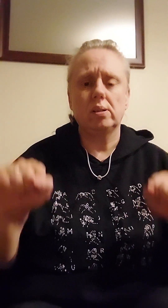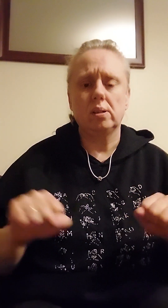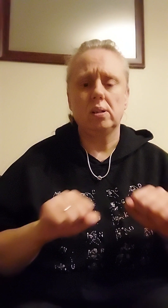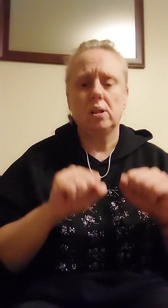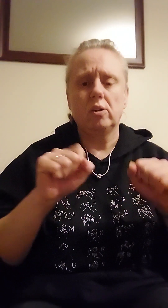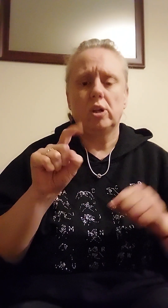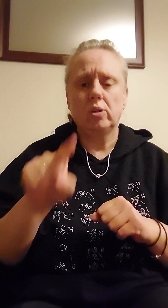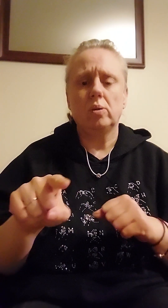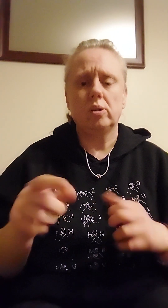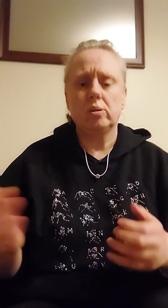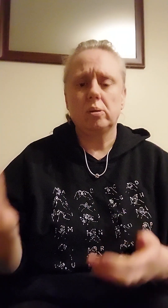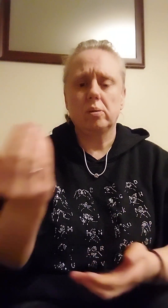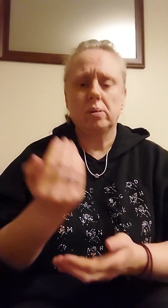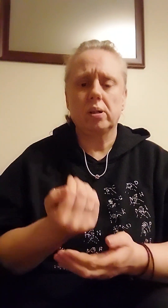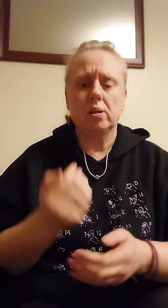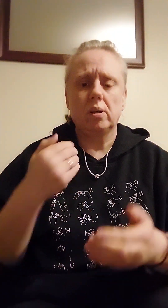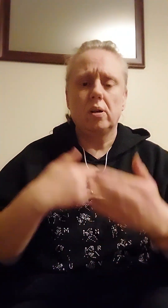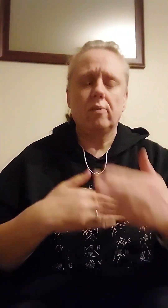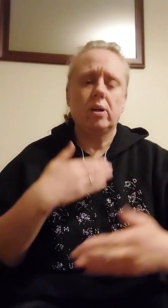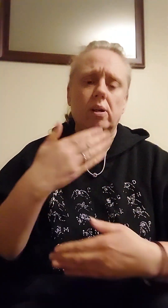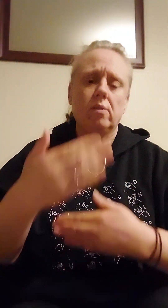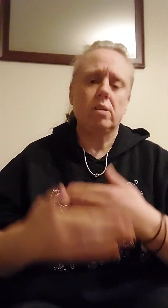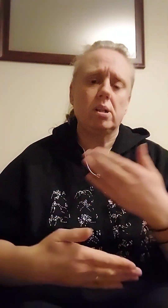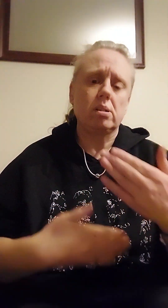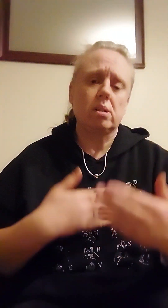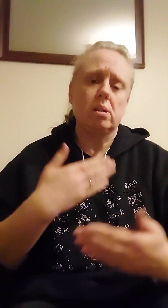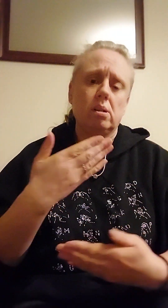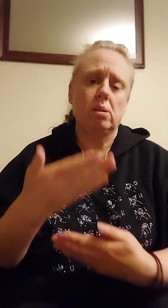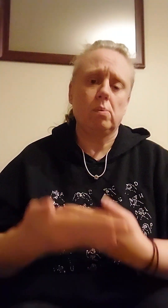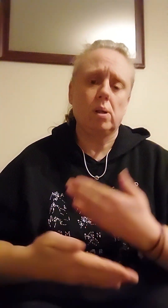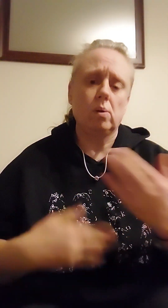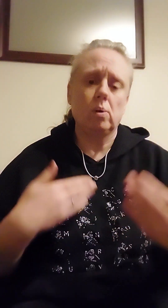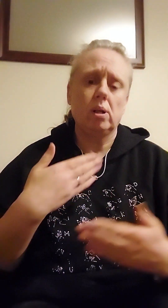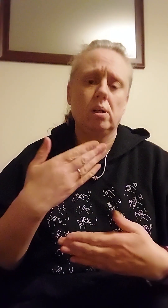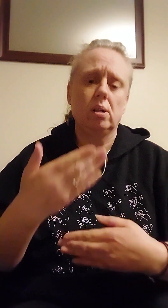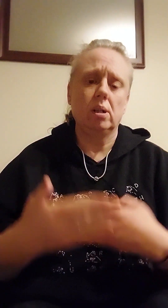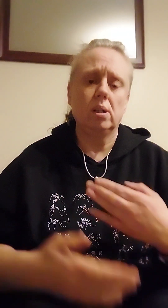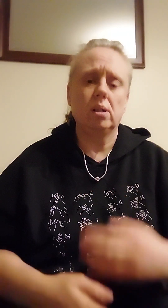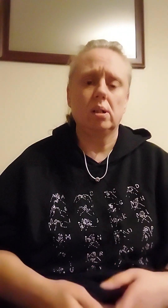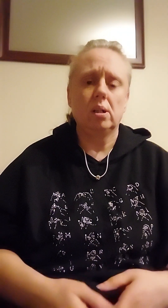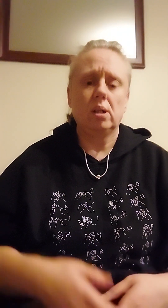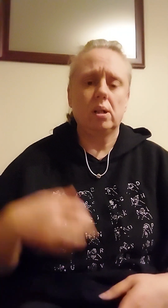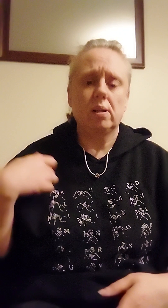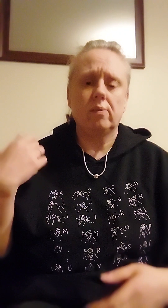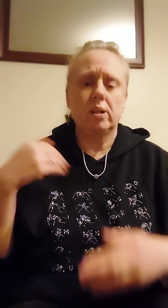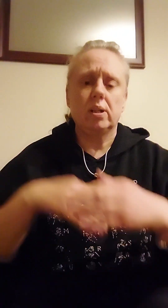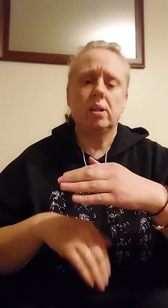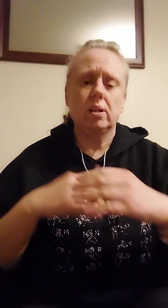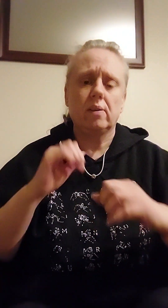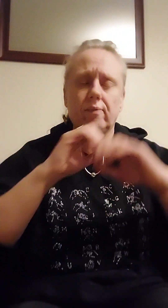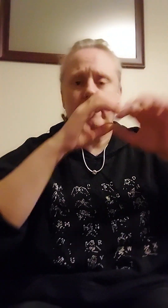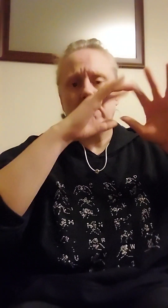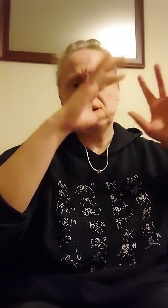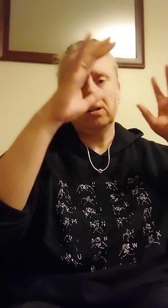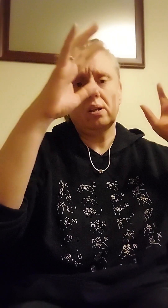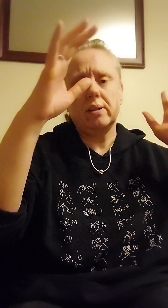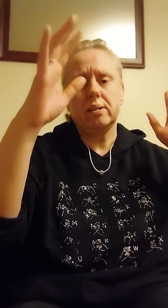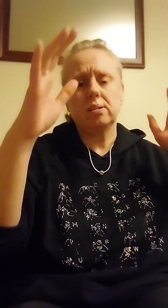For you to bring a fairy tale of my way Been living in a fantasy